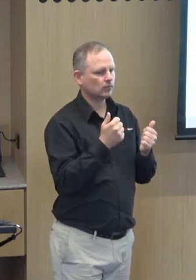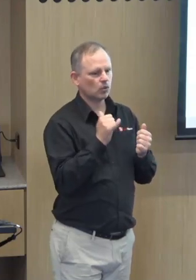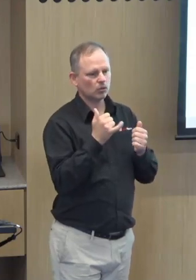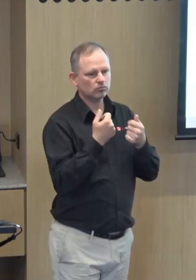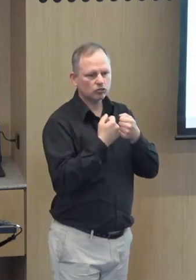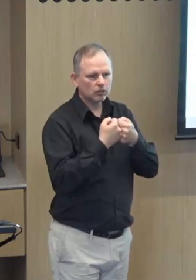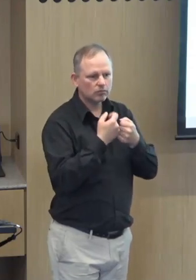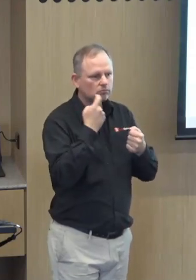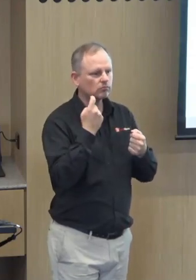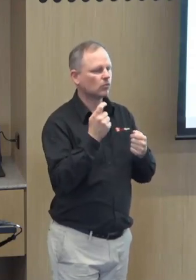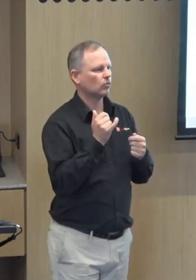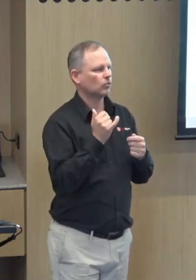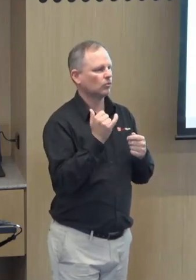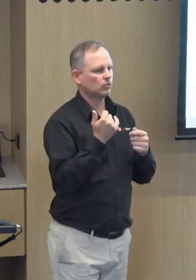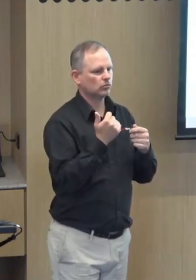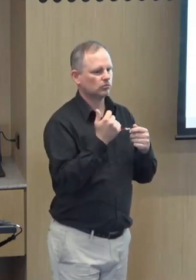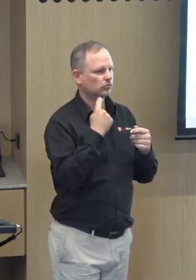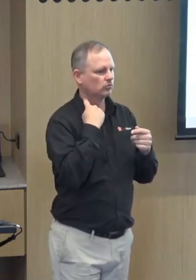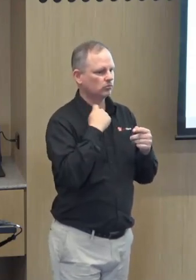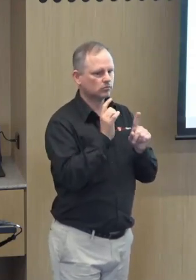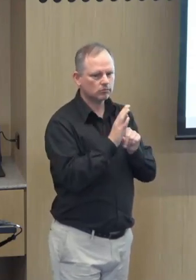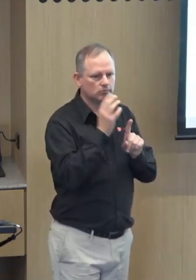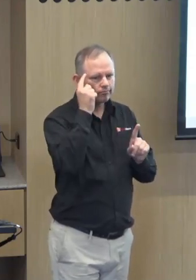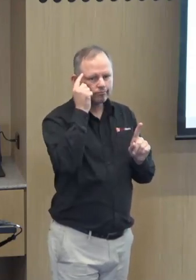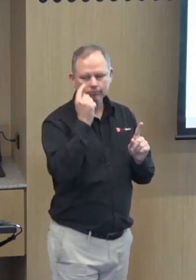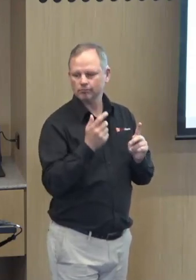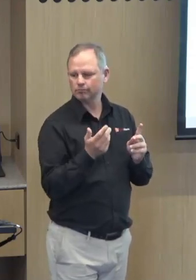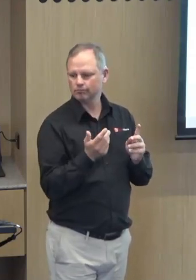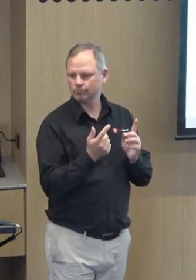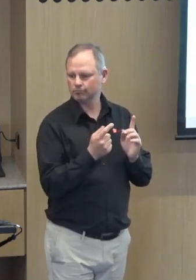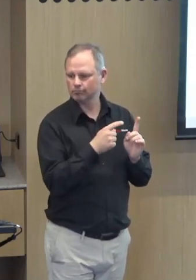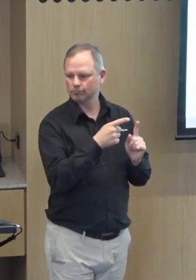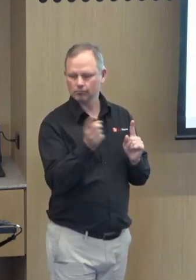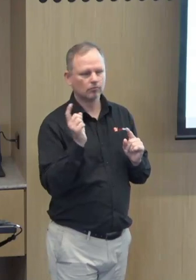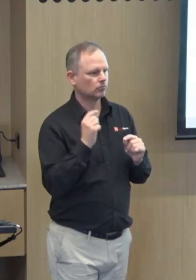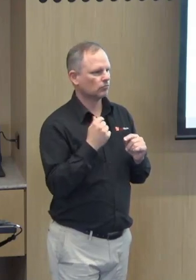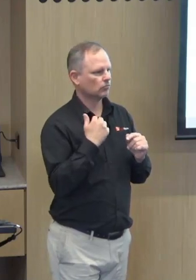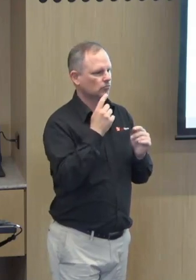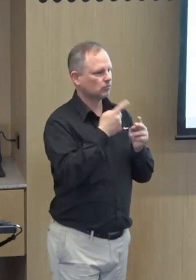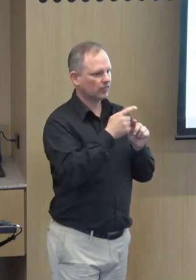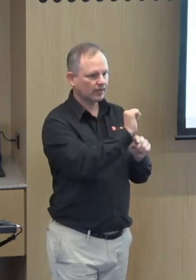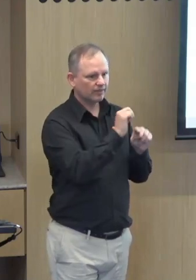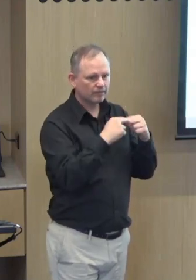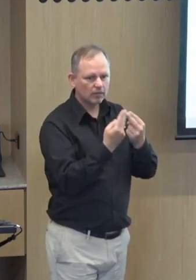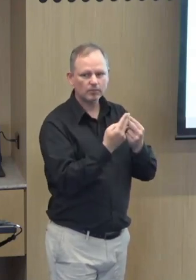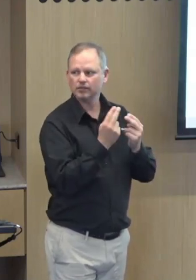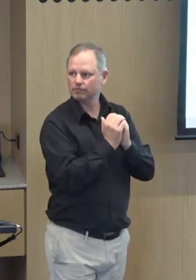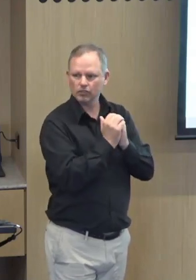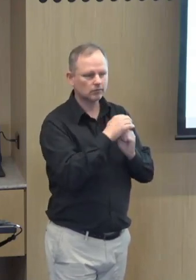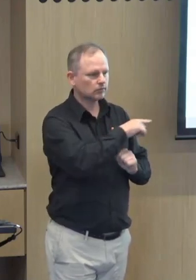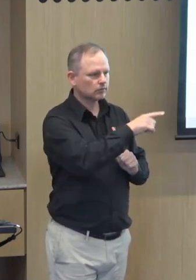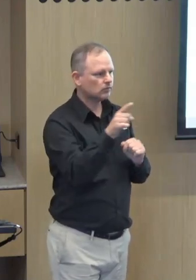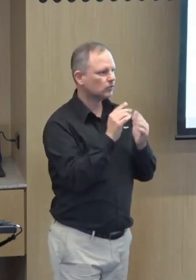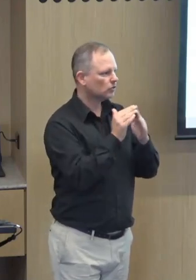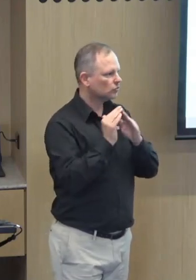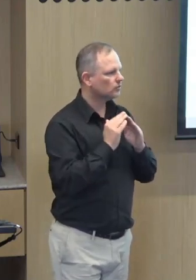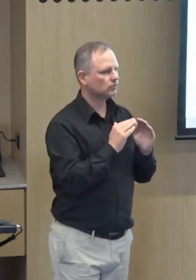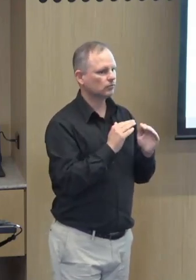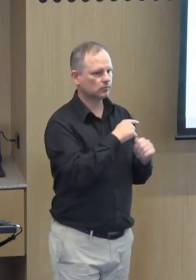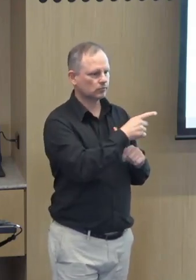mental health, whether it's relating to people who have lived experience of trauma or neurodiversity, mental ill health and substance